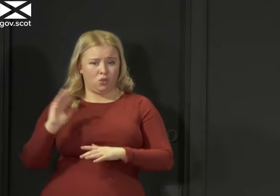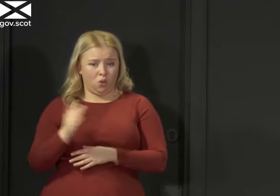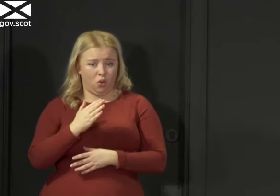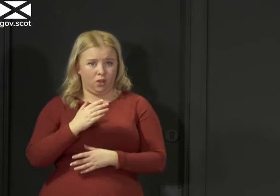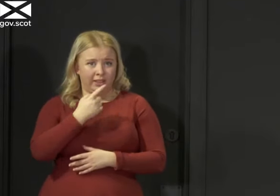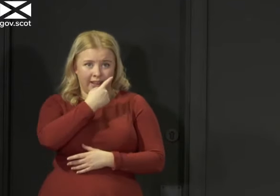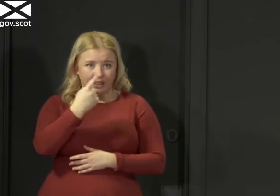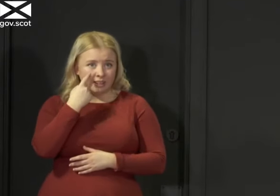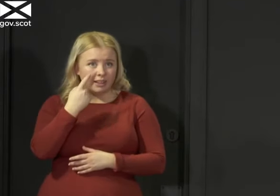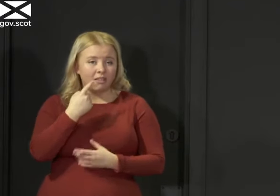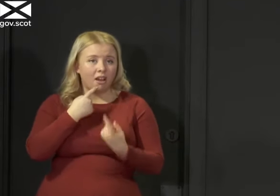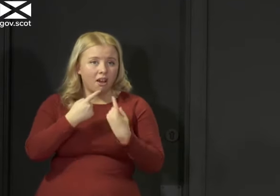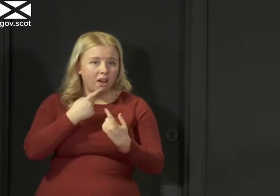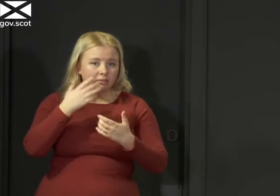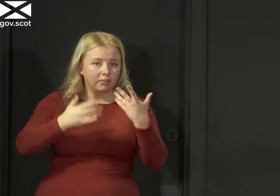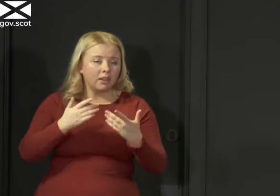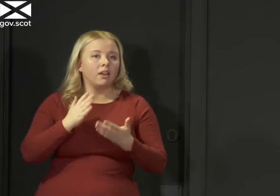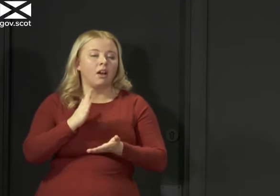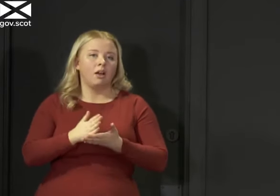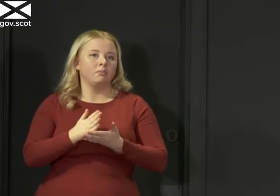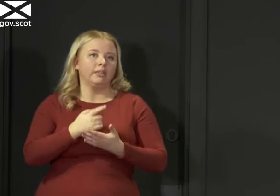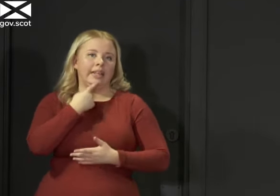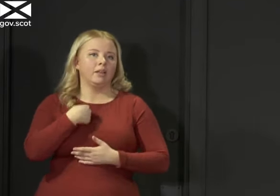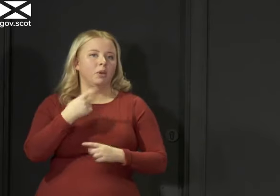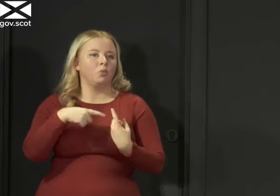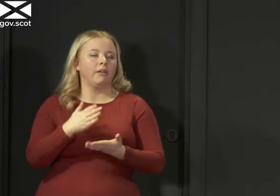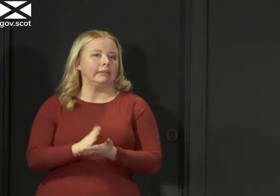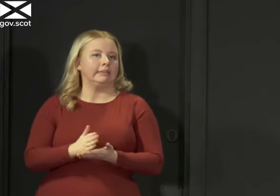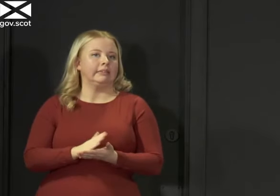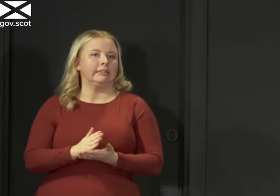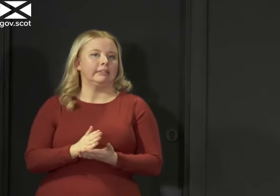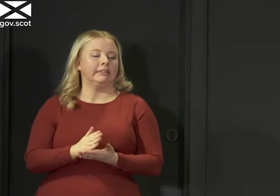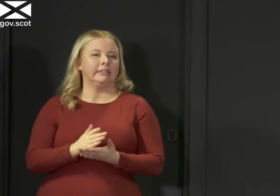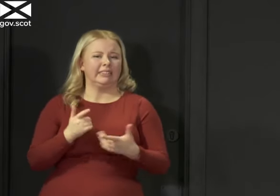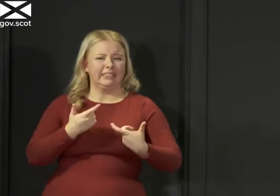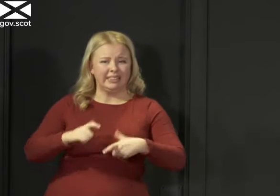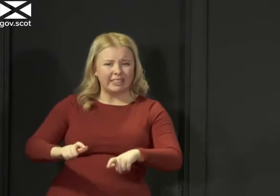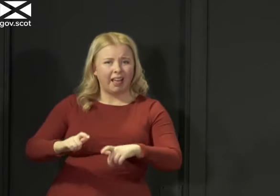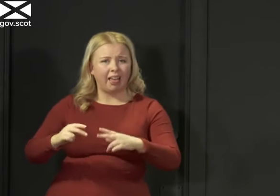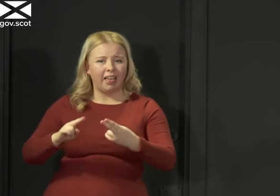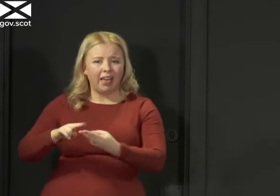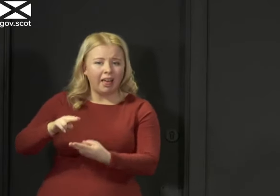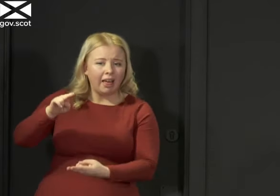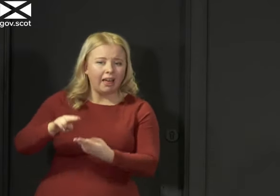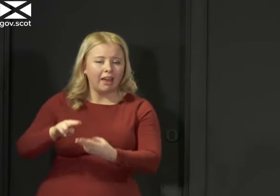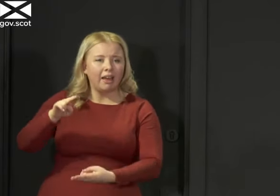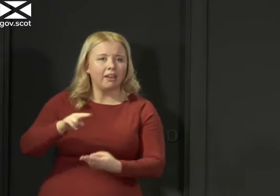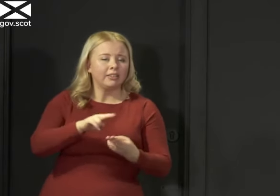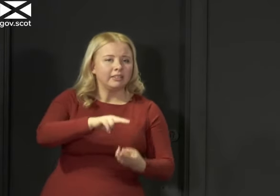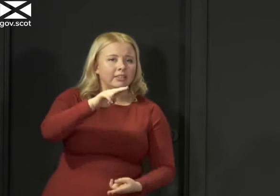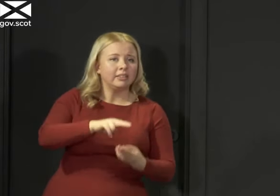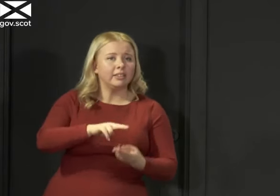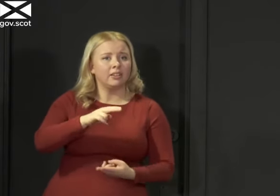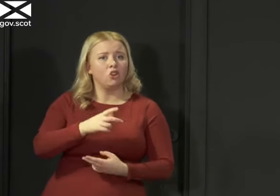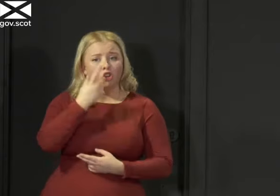right now tells me that we're in quite a fragile position, because case numbers are still too high, and R is still close to 1. You could live with the